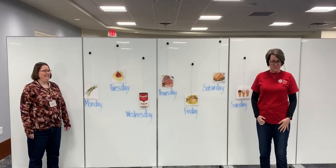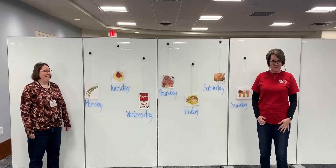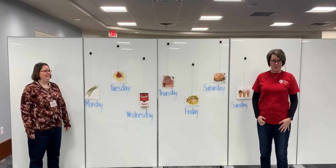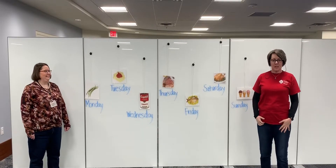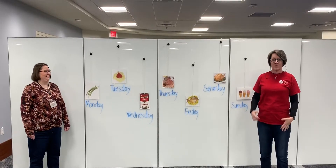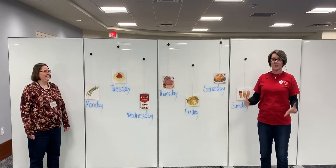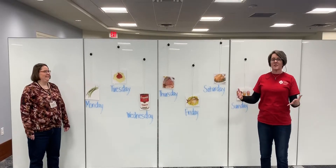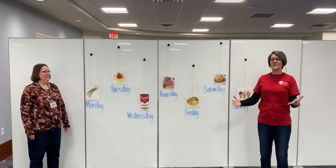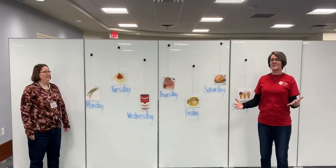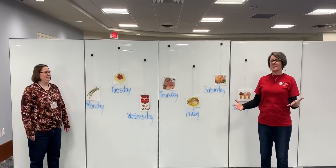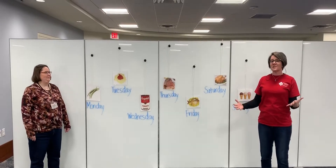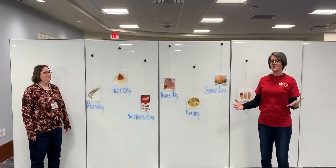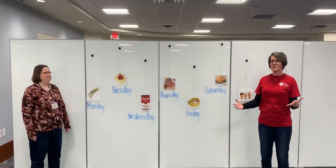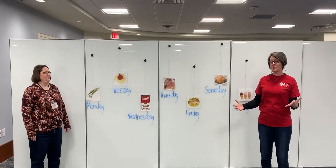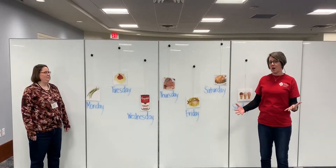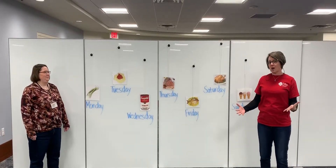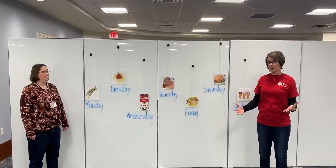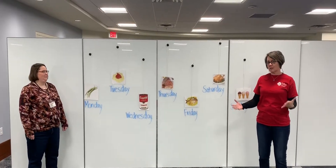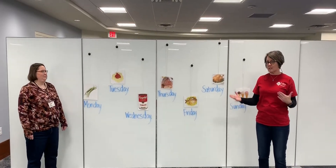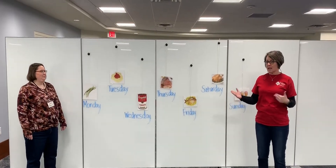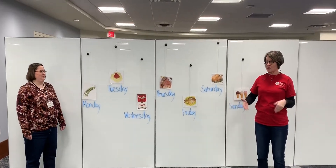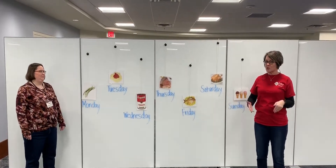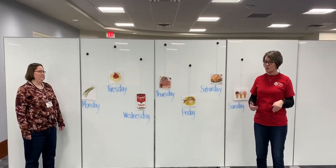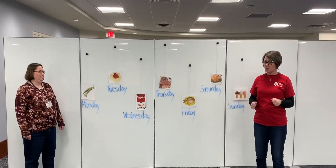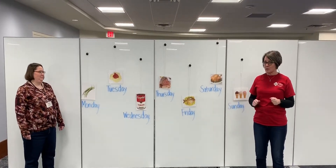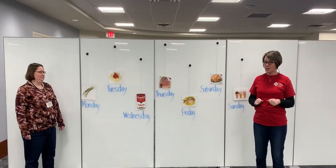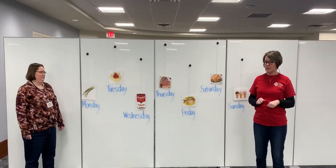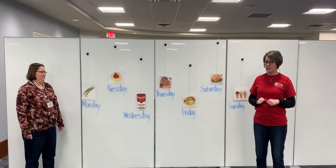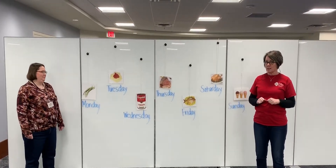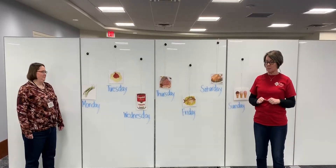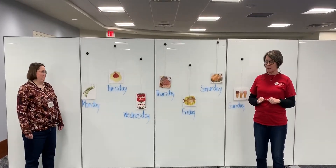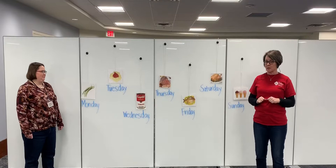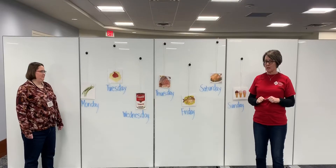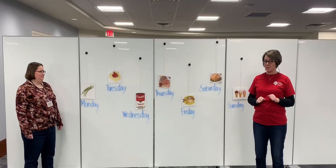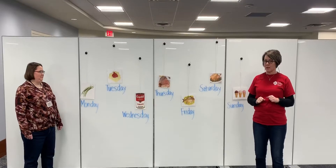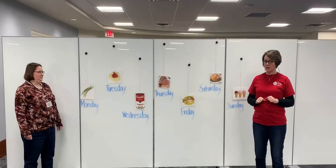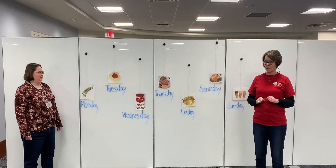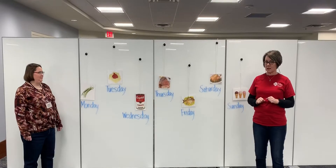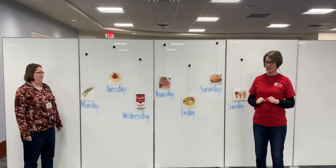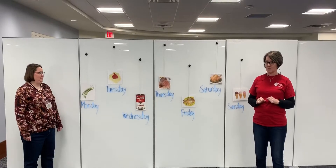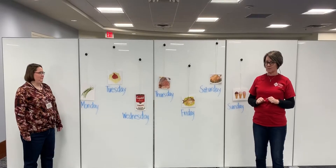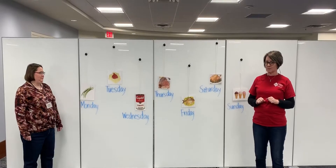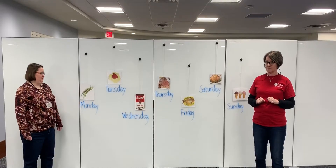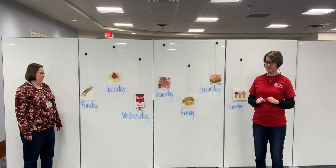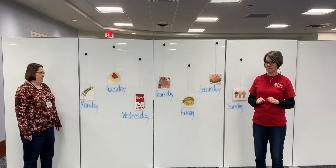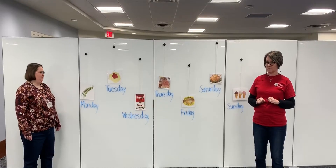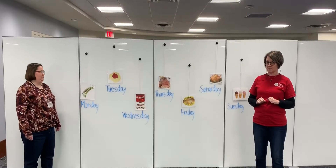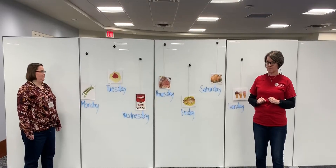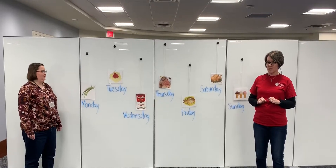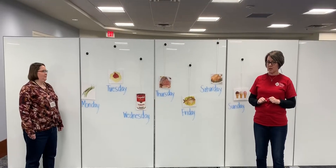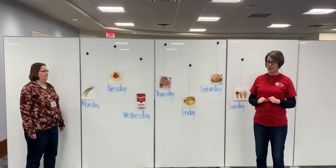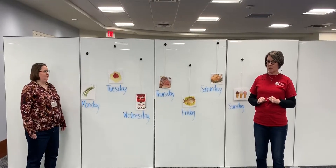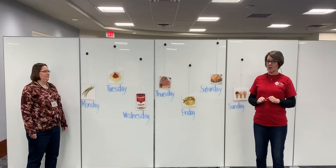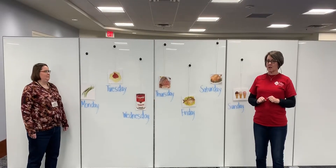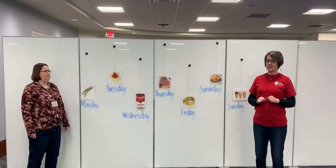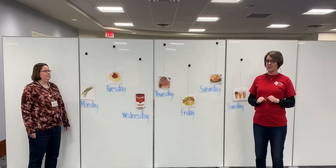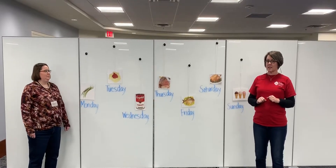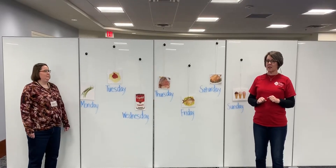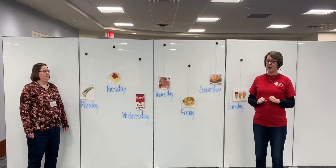So this is the song slash story Today is Monday by Eric Carle. Sing along